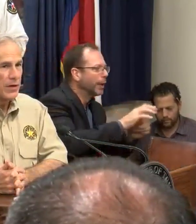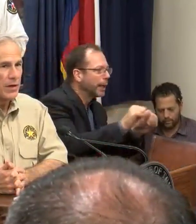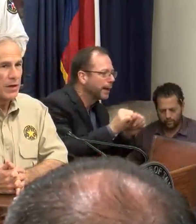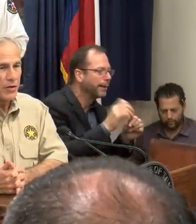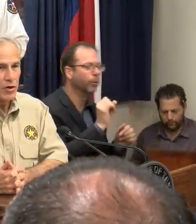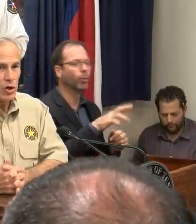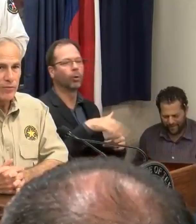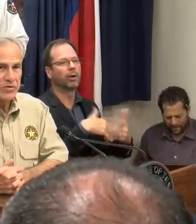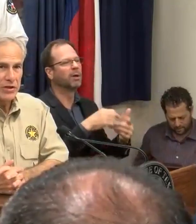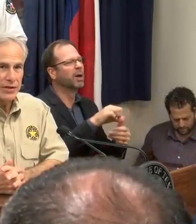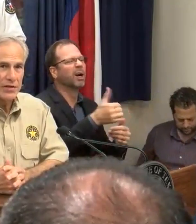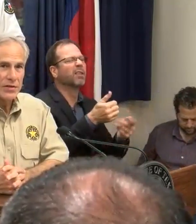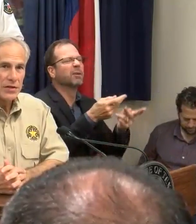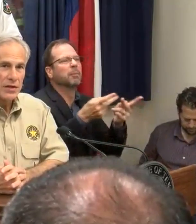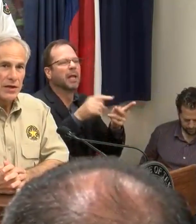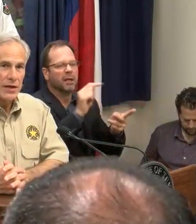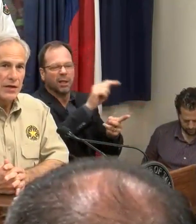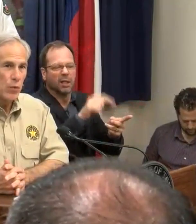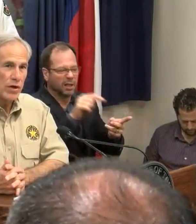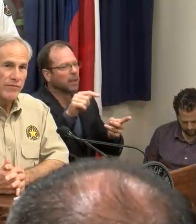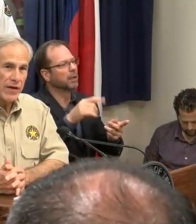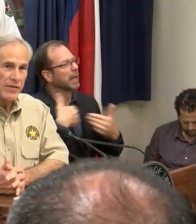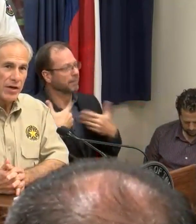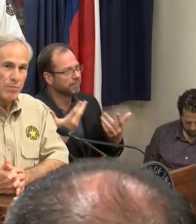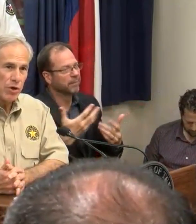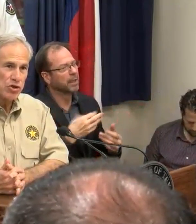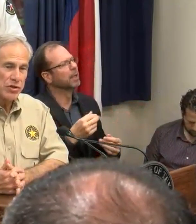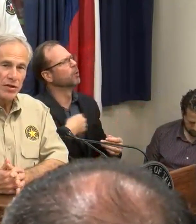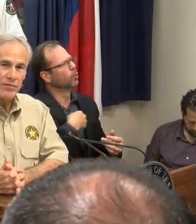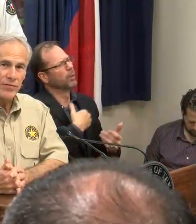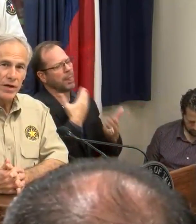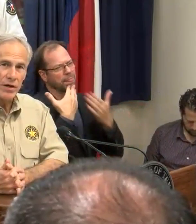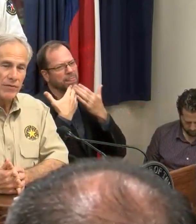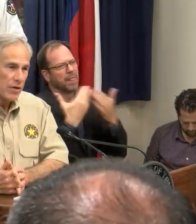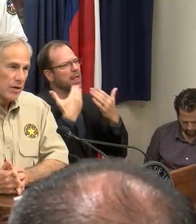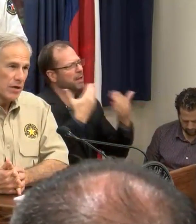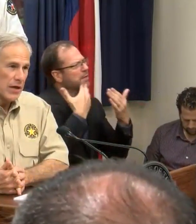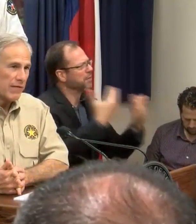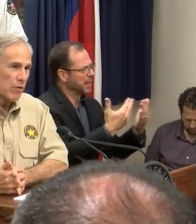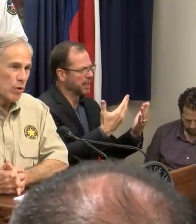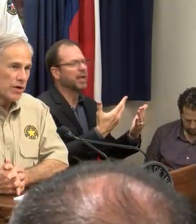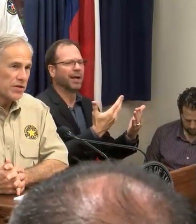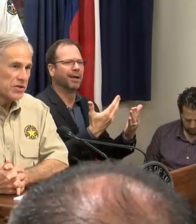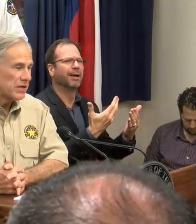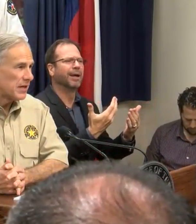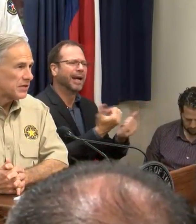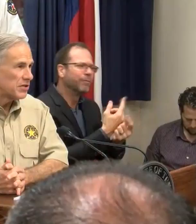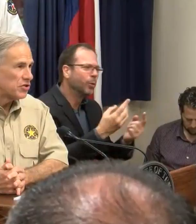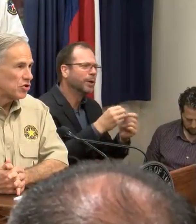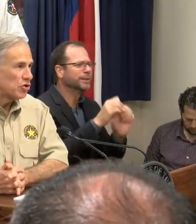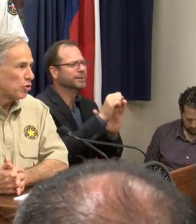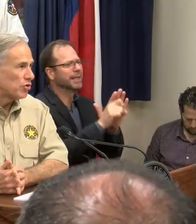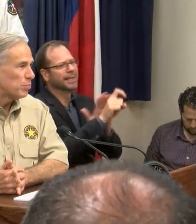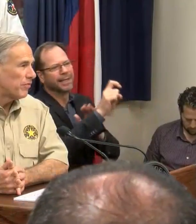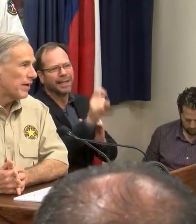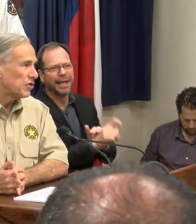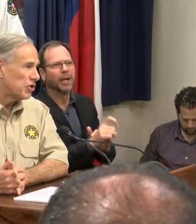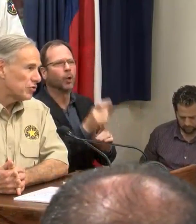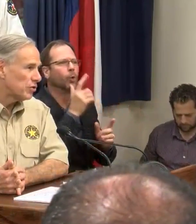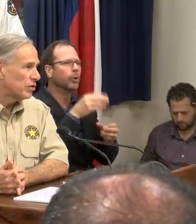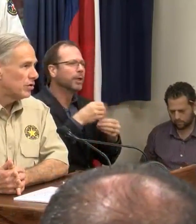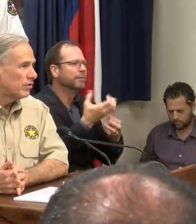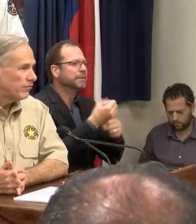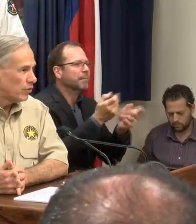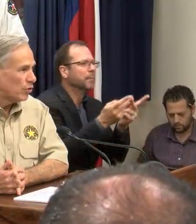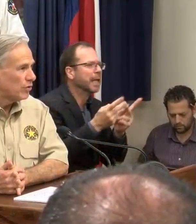other local facilities, and we are very, very appreciative of everyone in the state of Texas who is providing